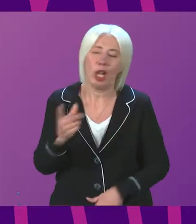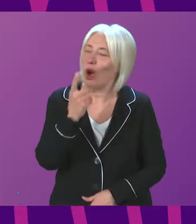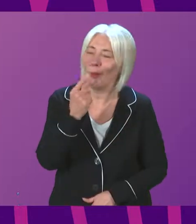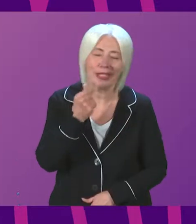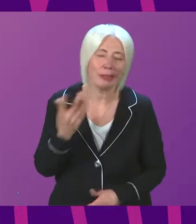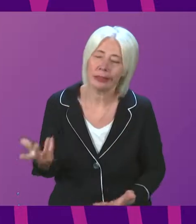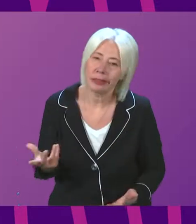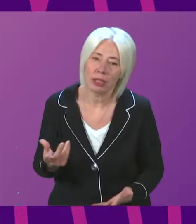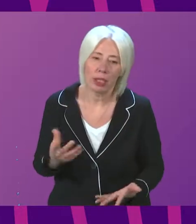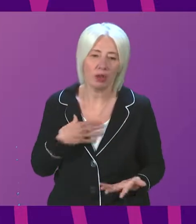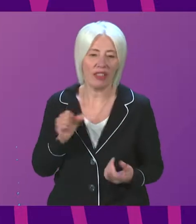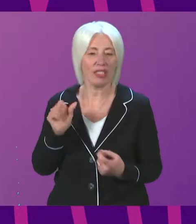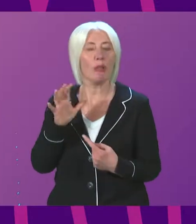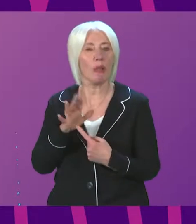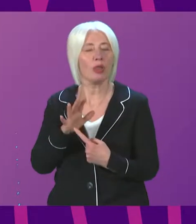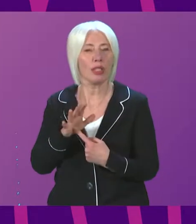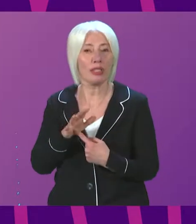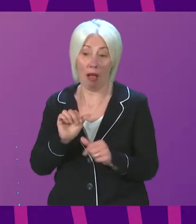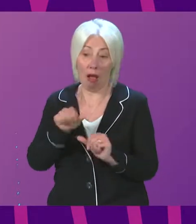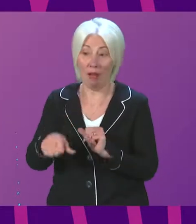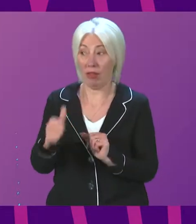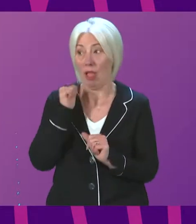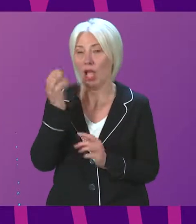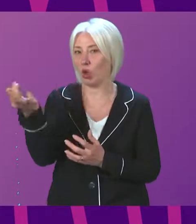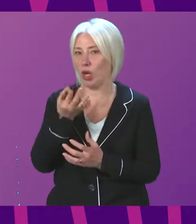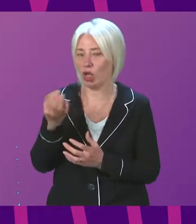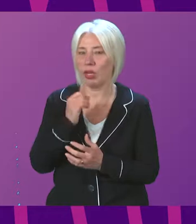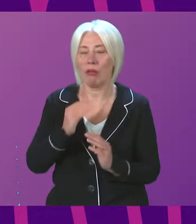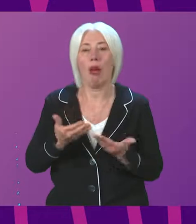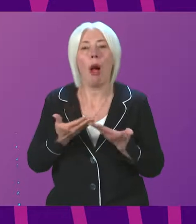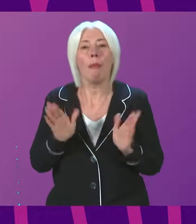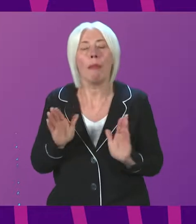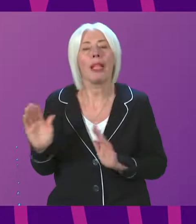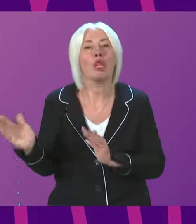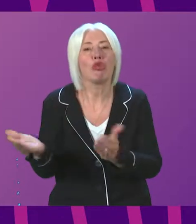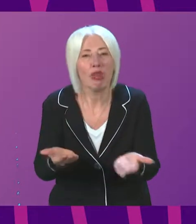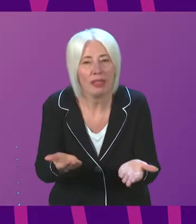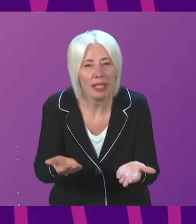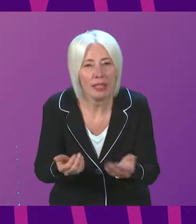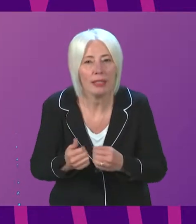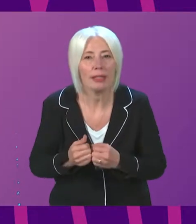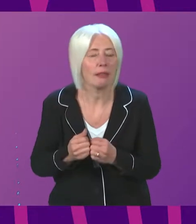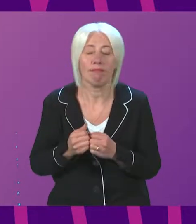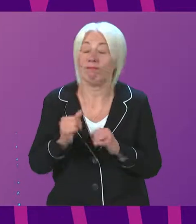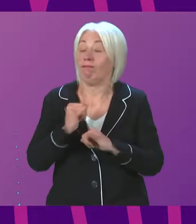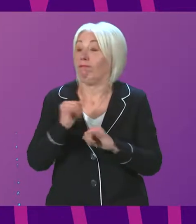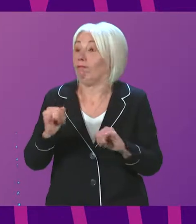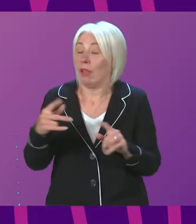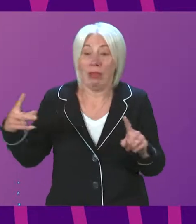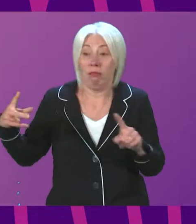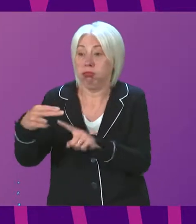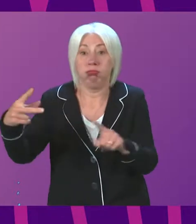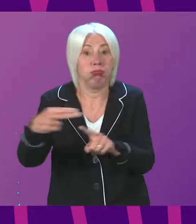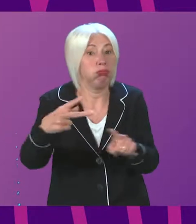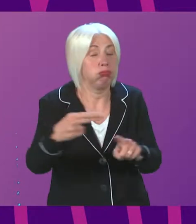to ask this question following that last one. Public services facing drastic spending cuts